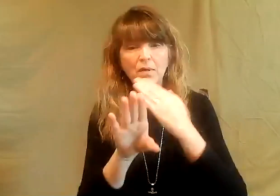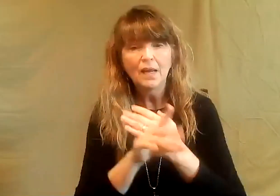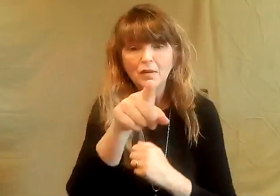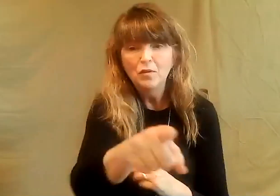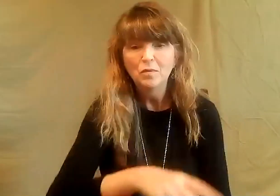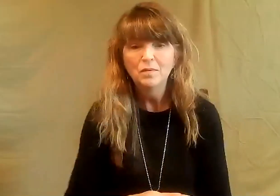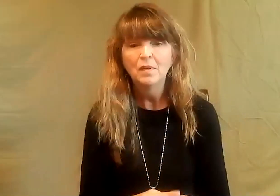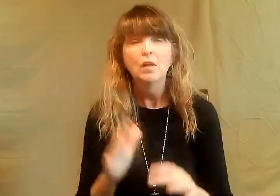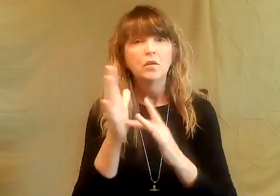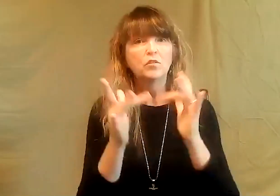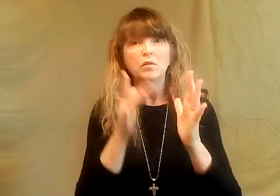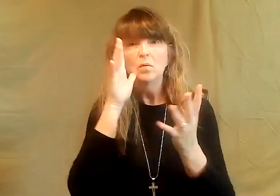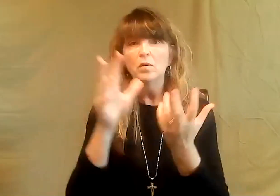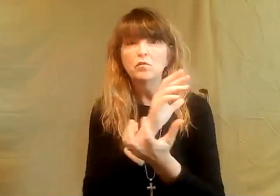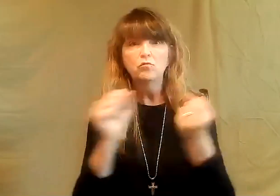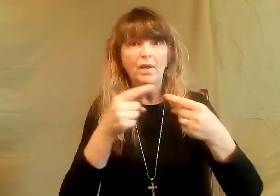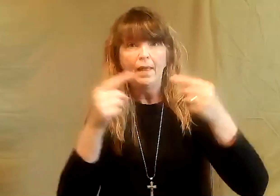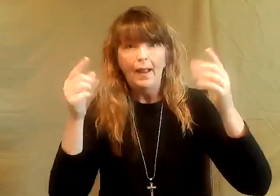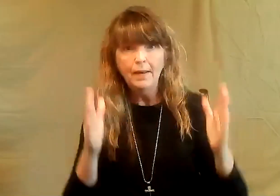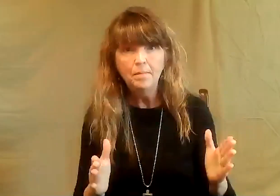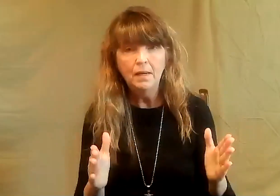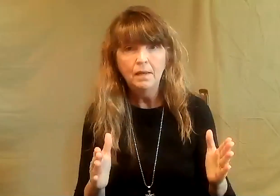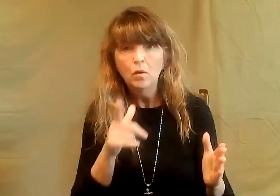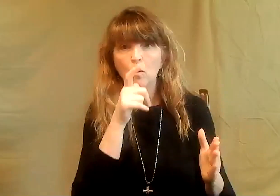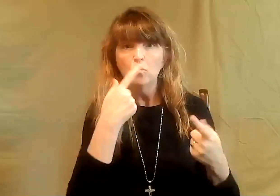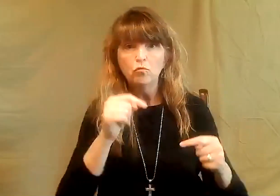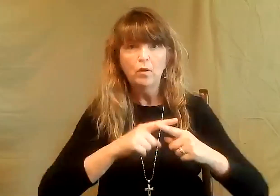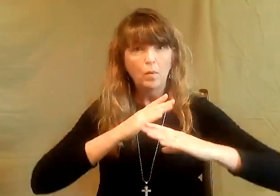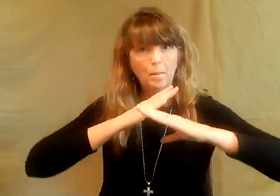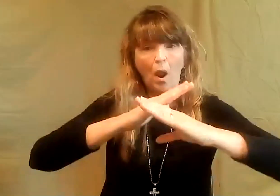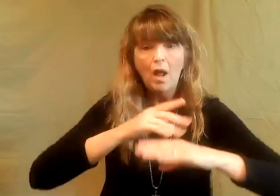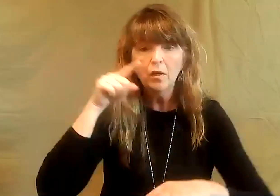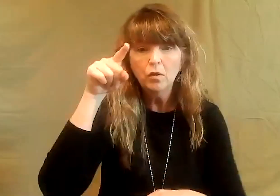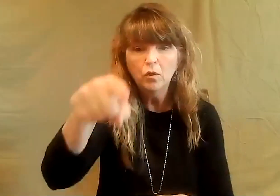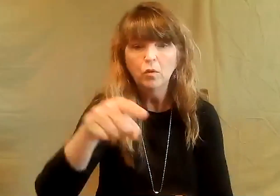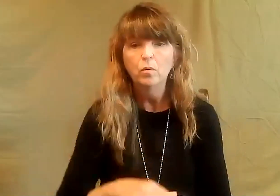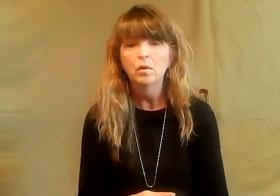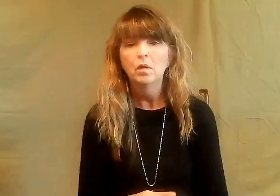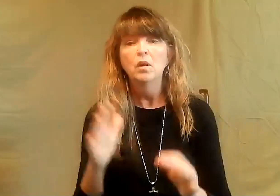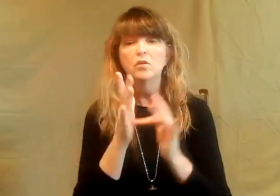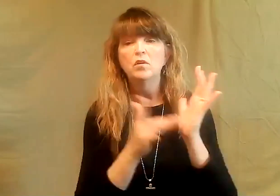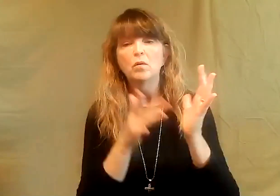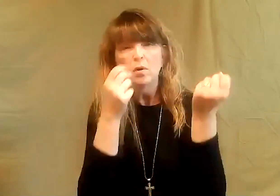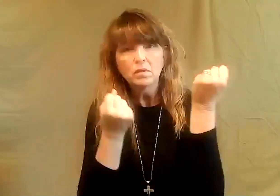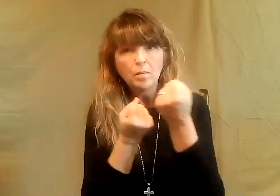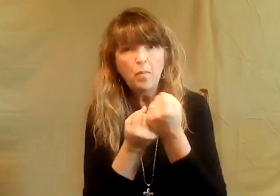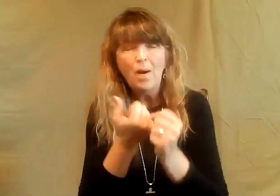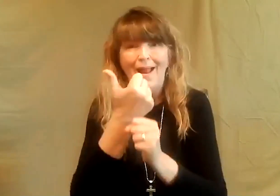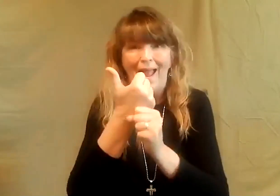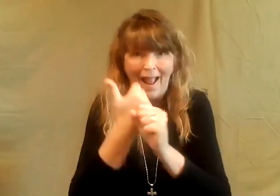your side. Jesus is there to shield you. Jesus is there to destroy the enemy. Jesus is there to protect you